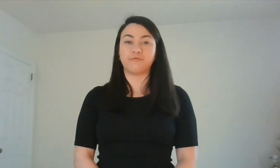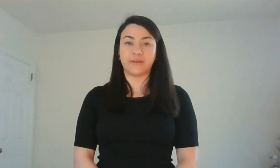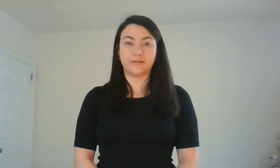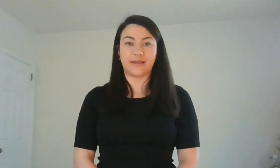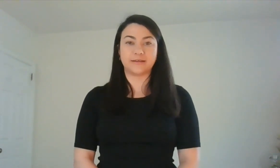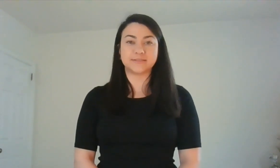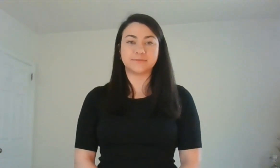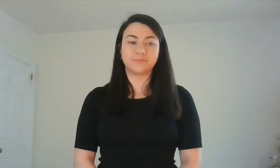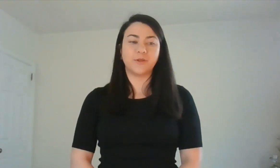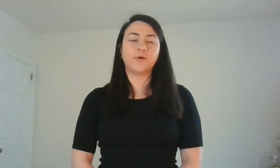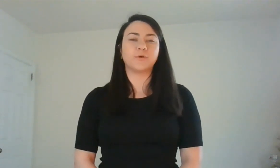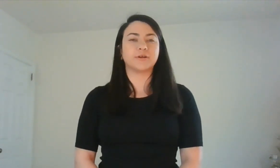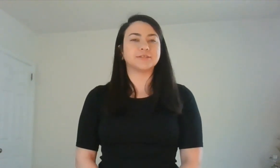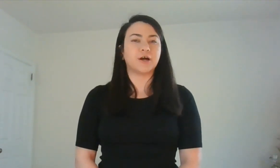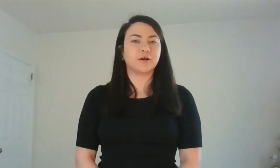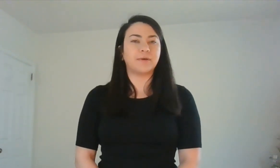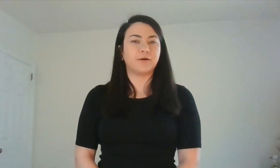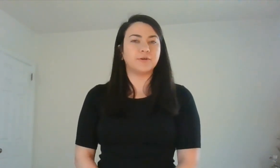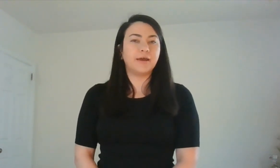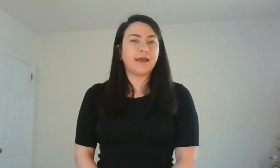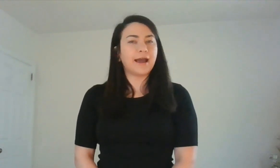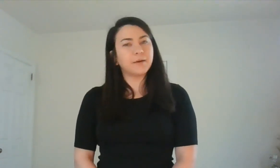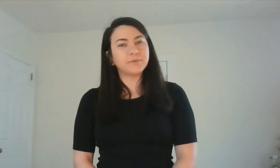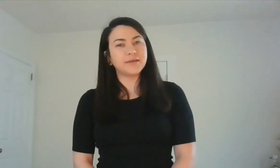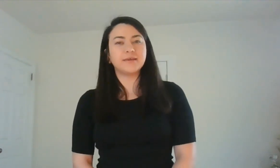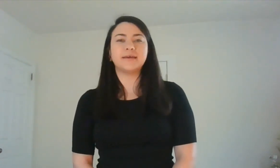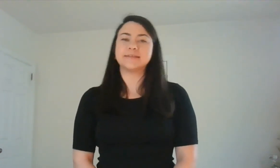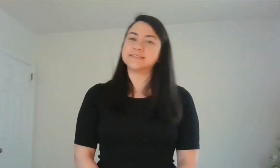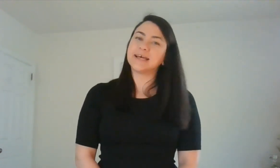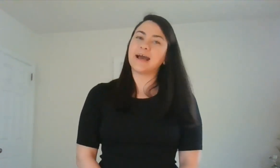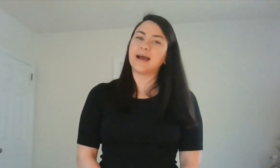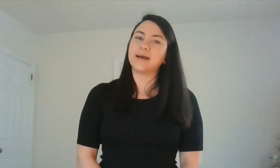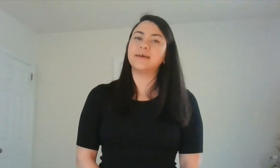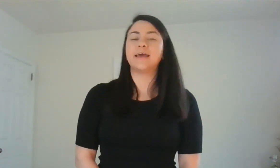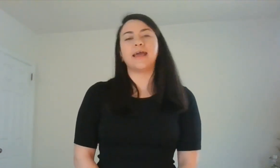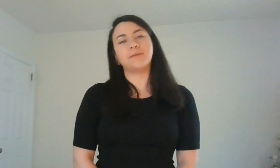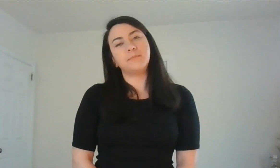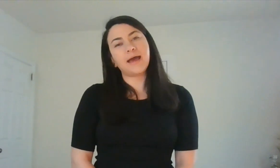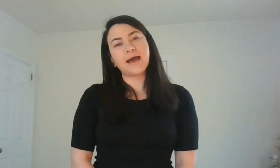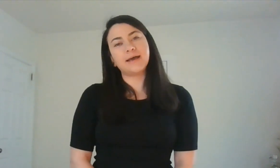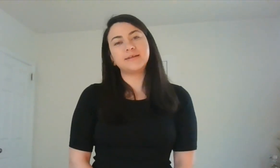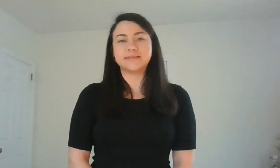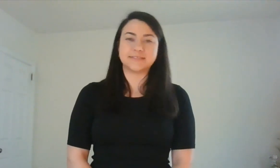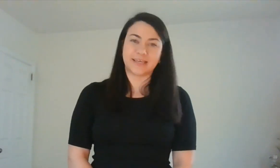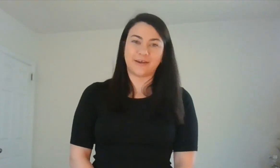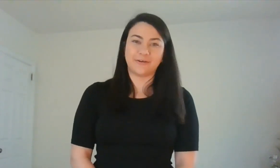feelings. We're going to talk about happy and sad and mad and scared.